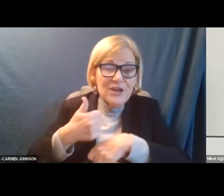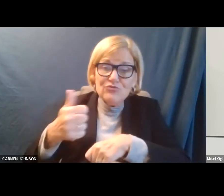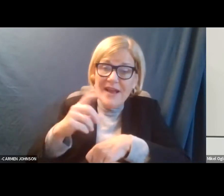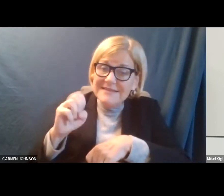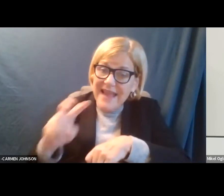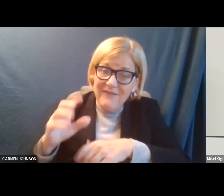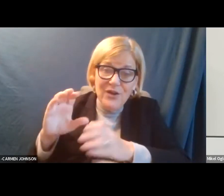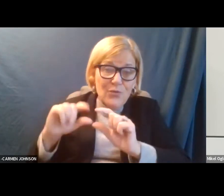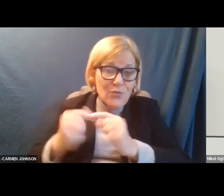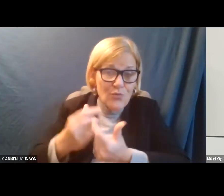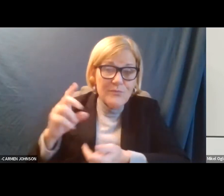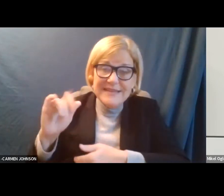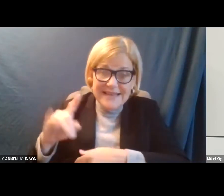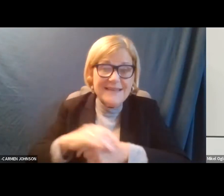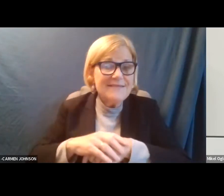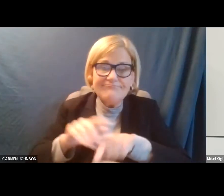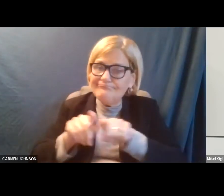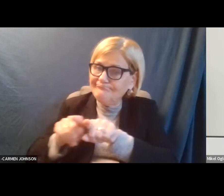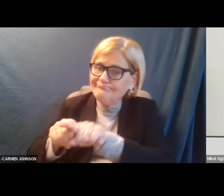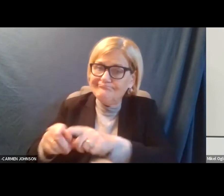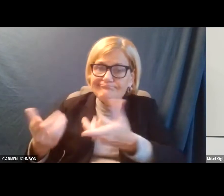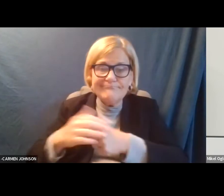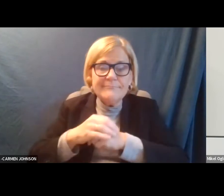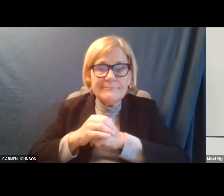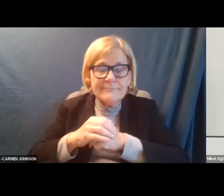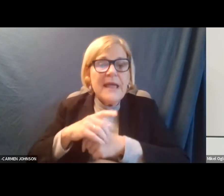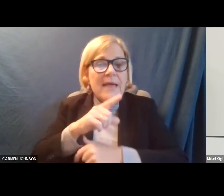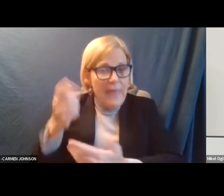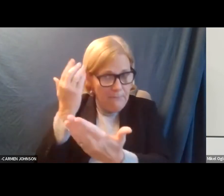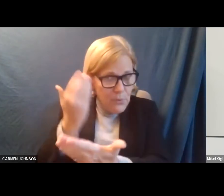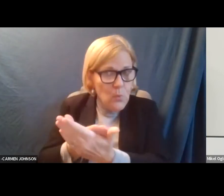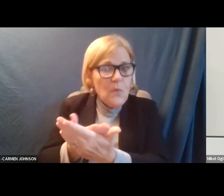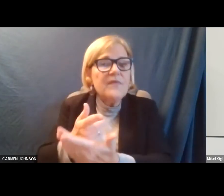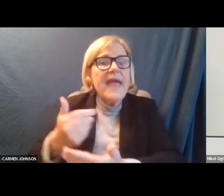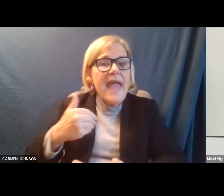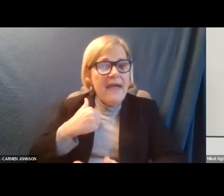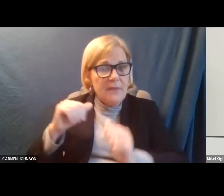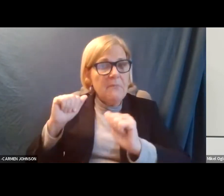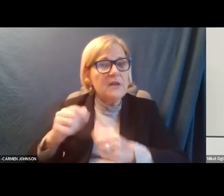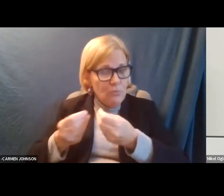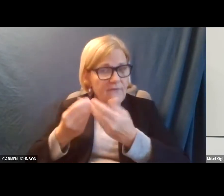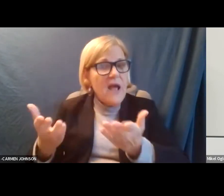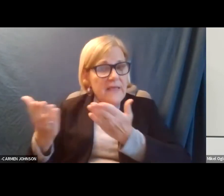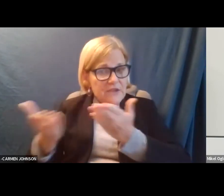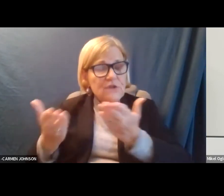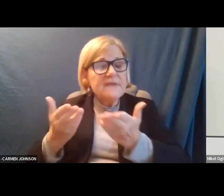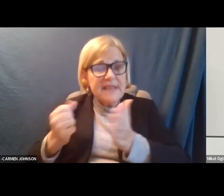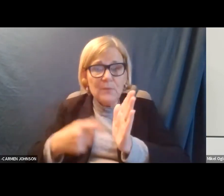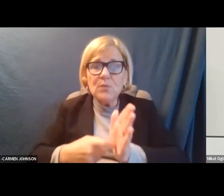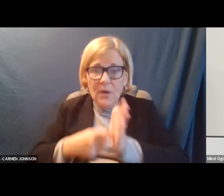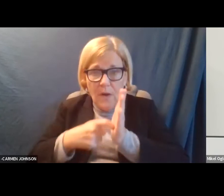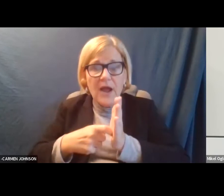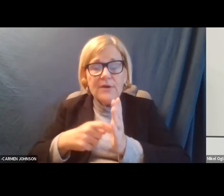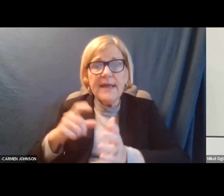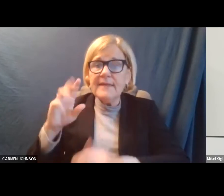group did. And, um, they proved that they have the ability to provide the service that was required